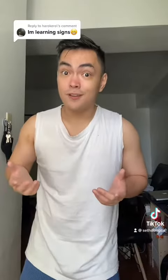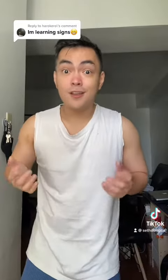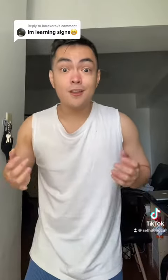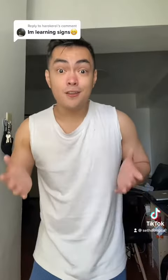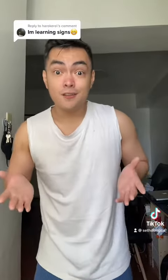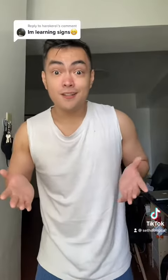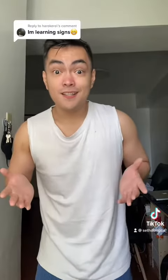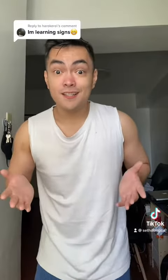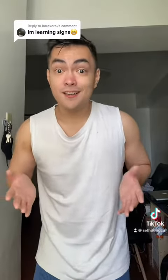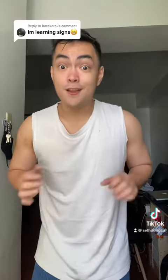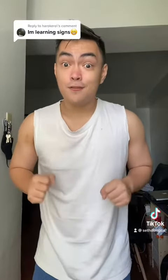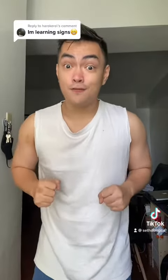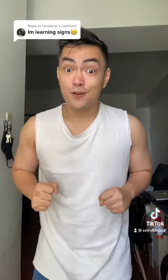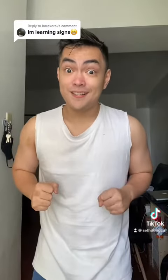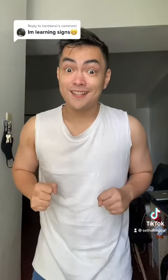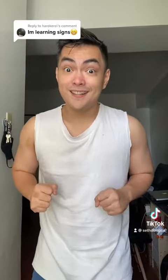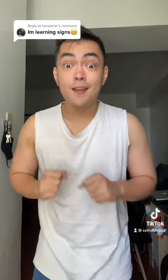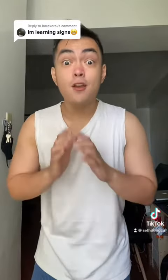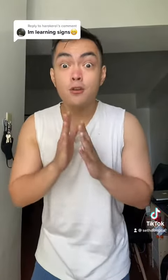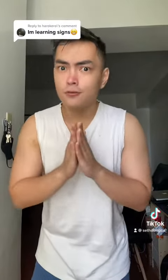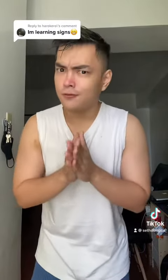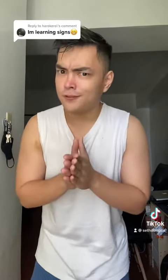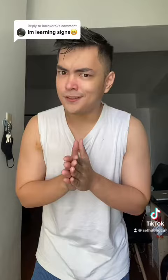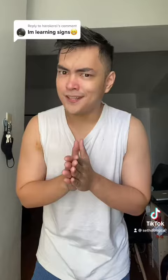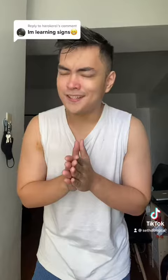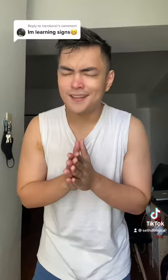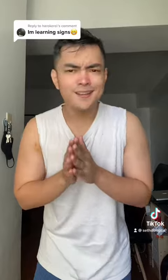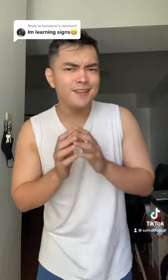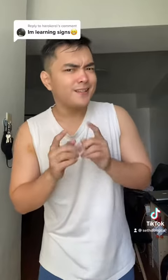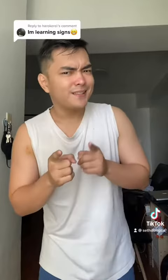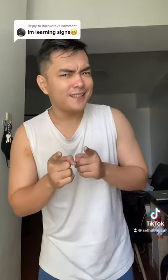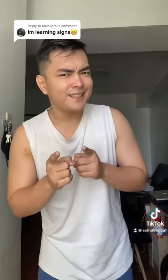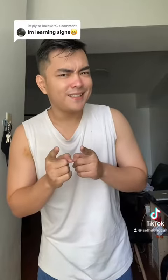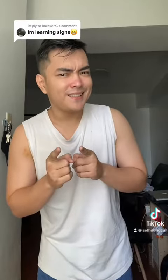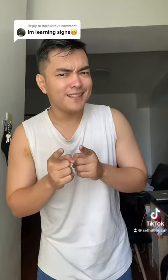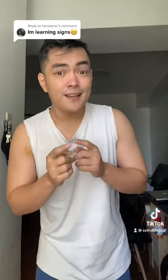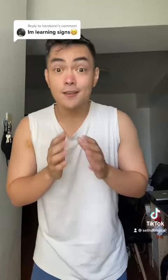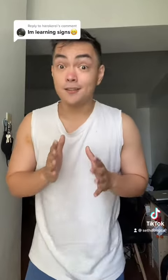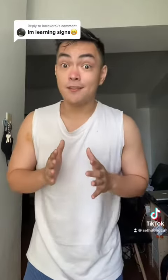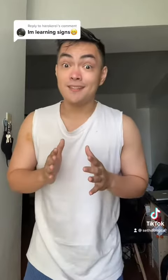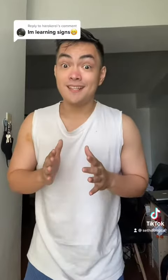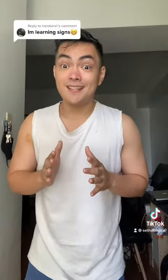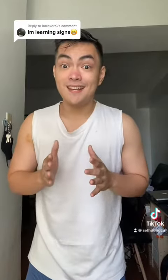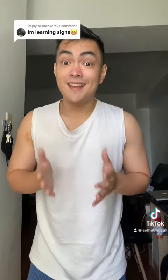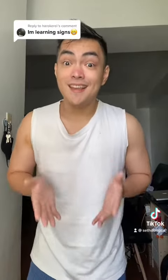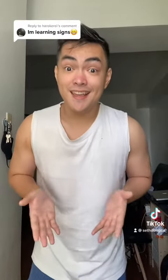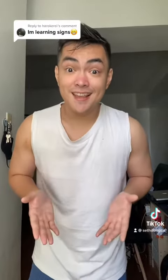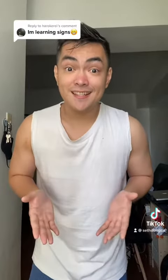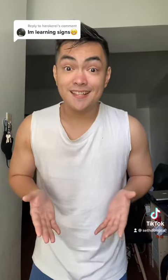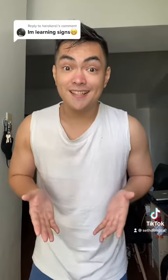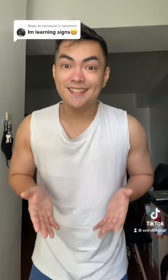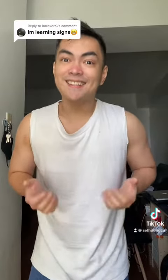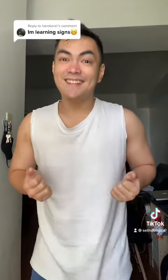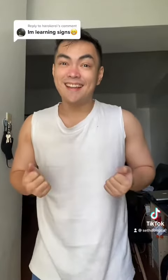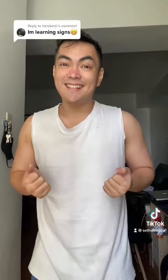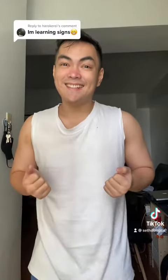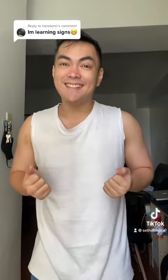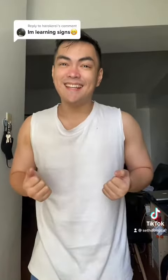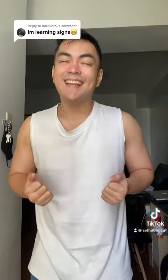13, 14, 15, 16, 17, 18, 19, and